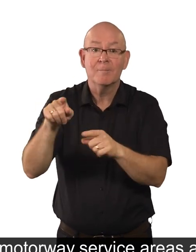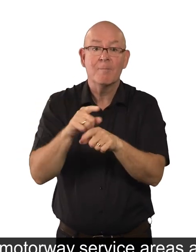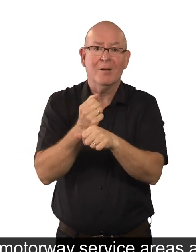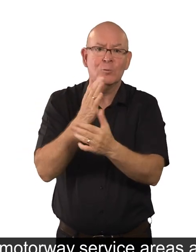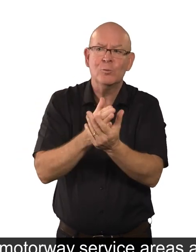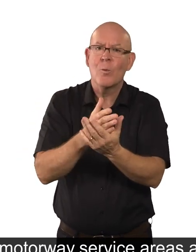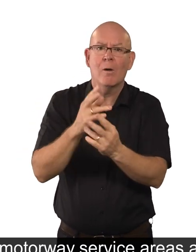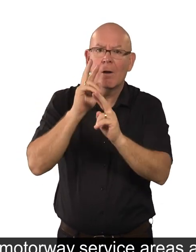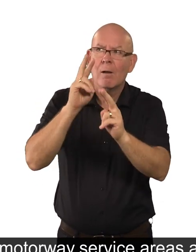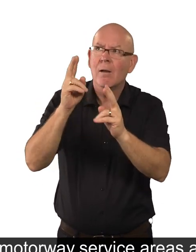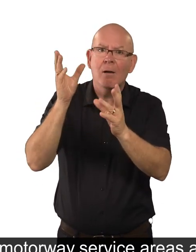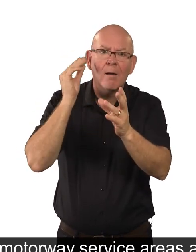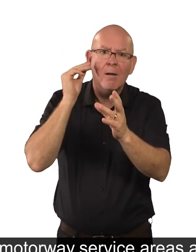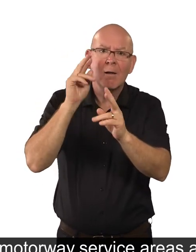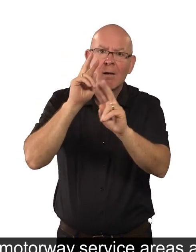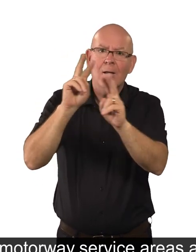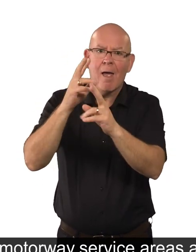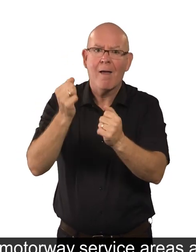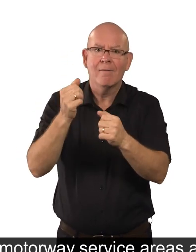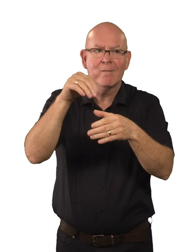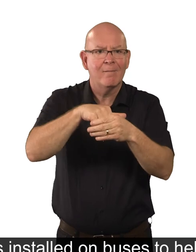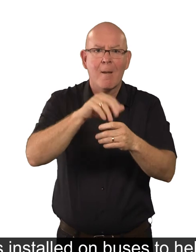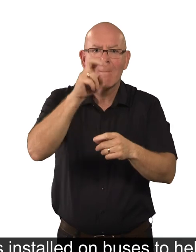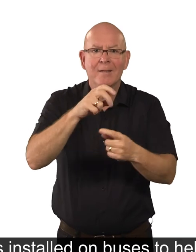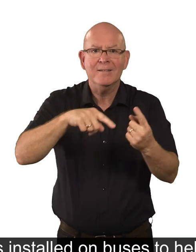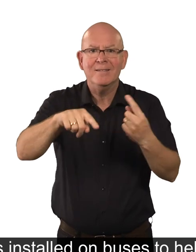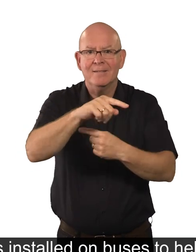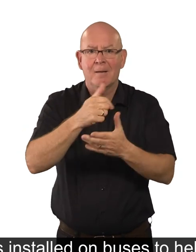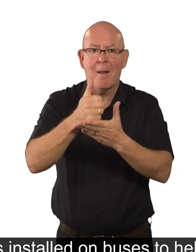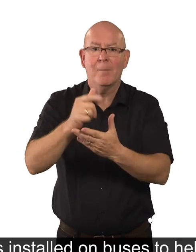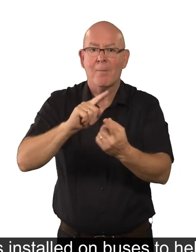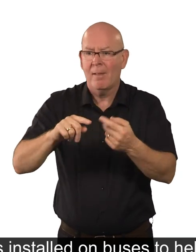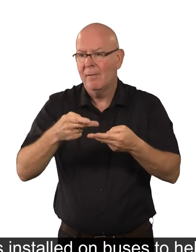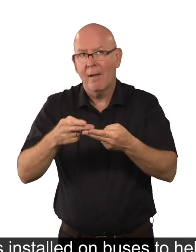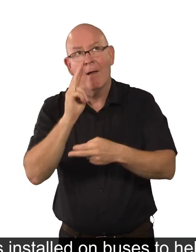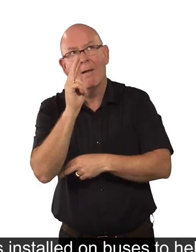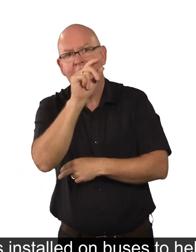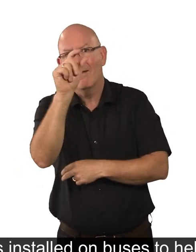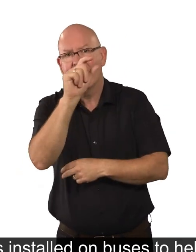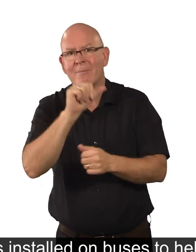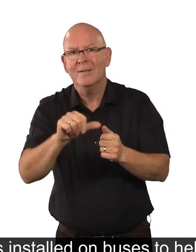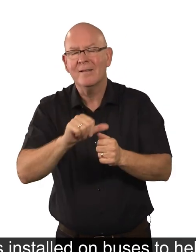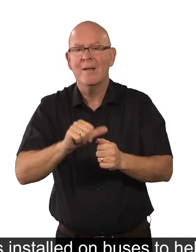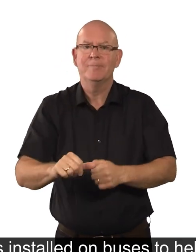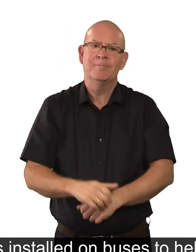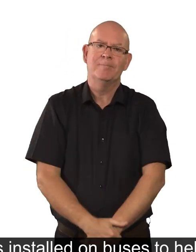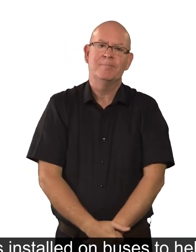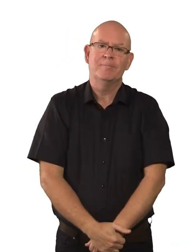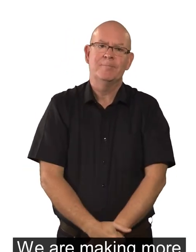and making sure audio-visual equipment is installed on buses to help people during their journey.